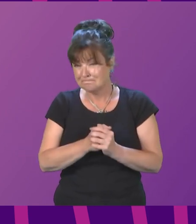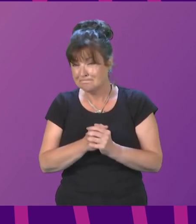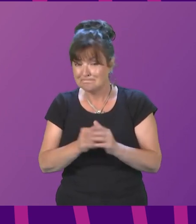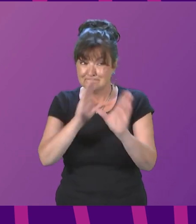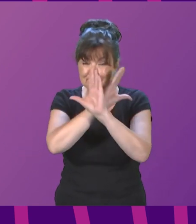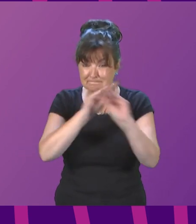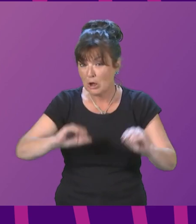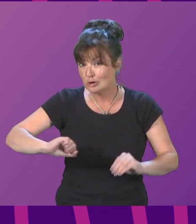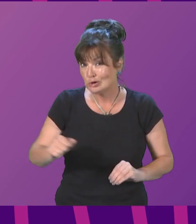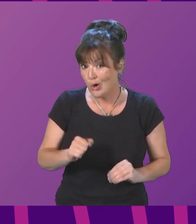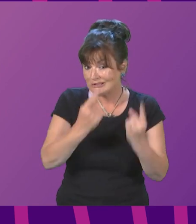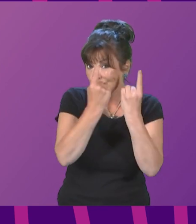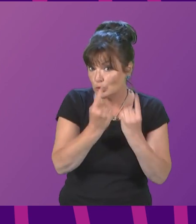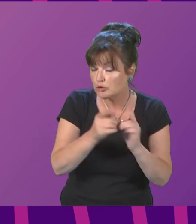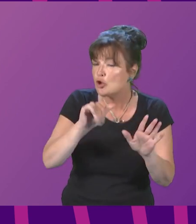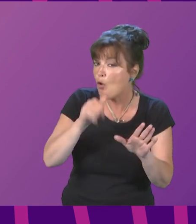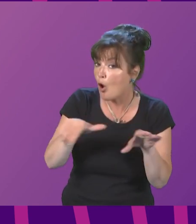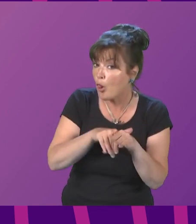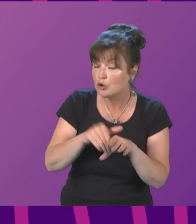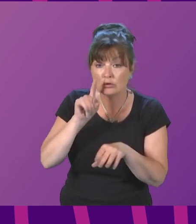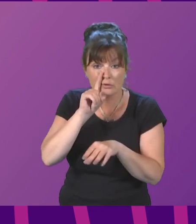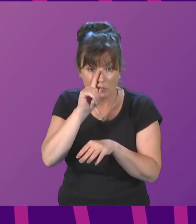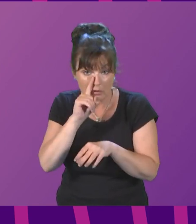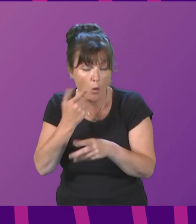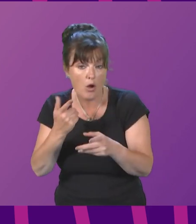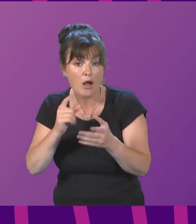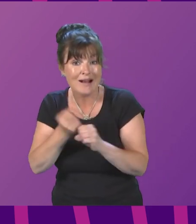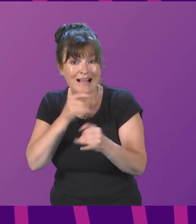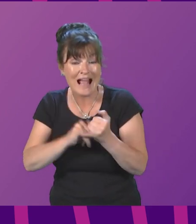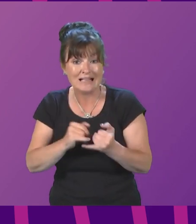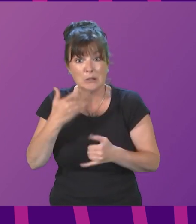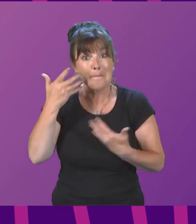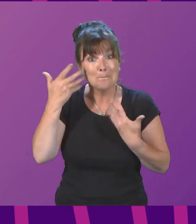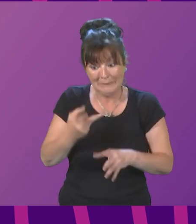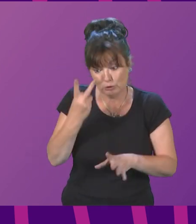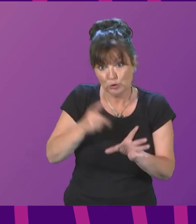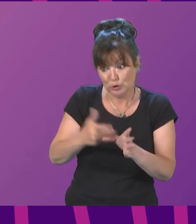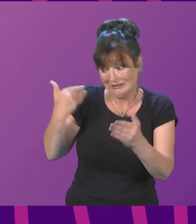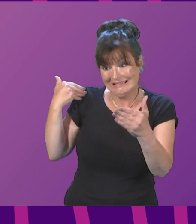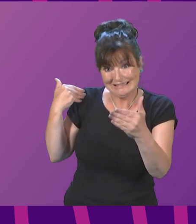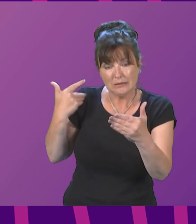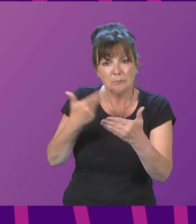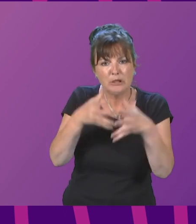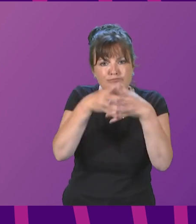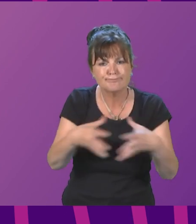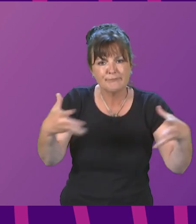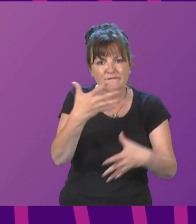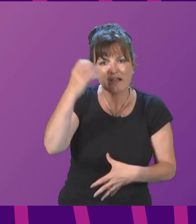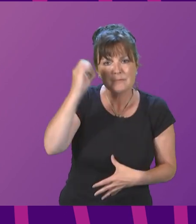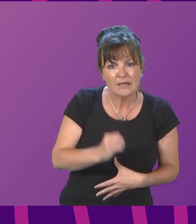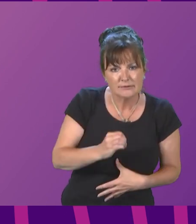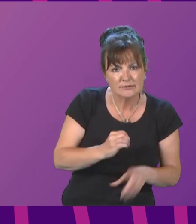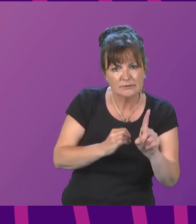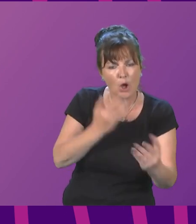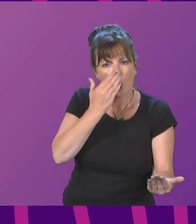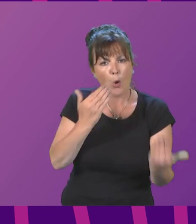goods exports, excluding oil and gas, grew by more than 5% in the two years to the end of March, compared to a